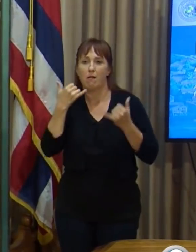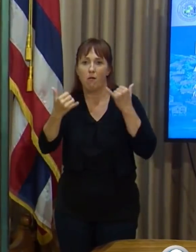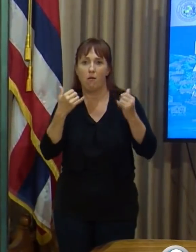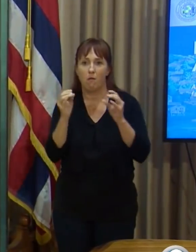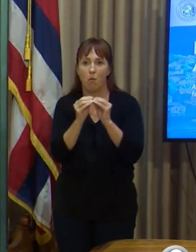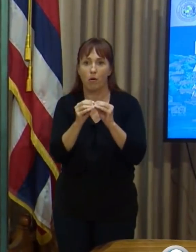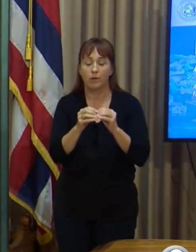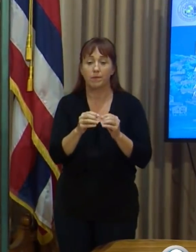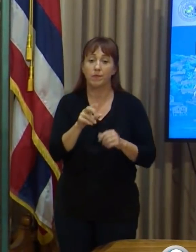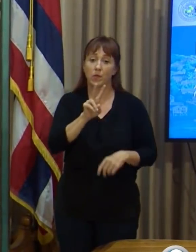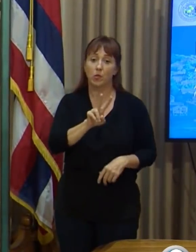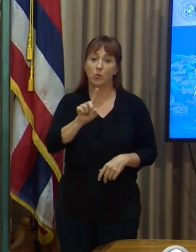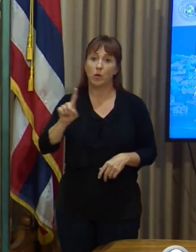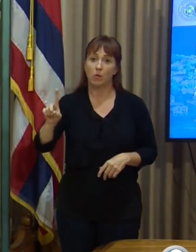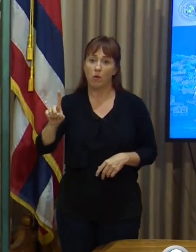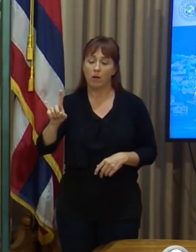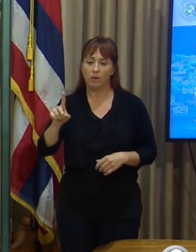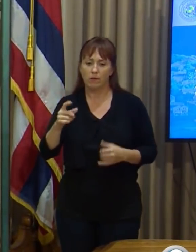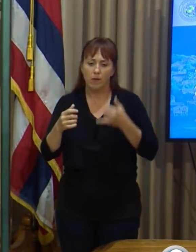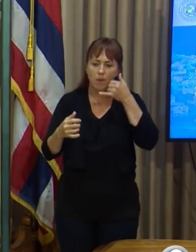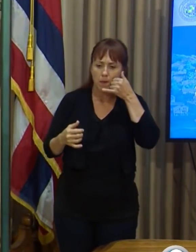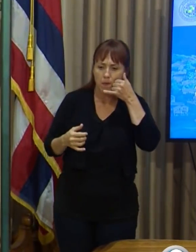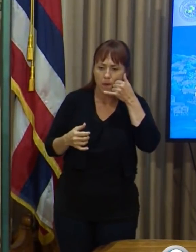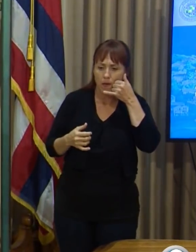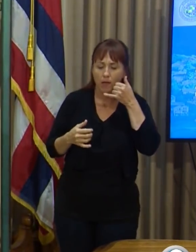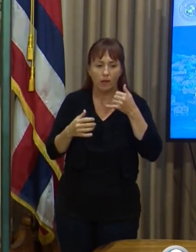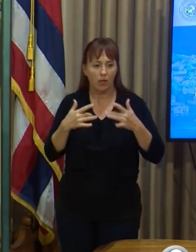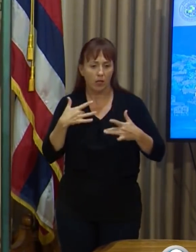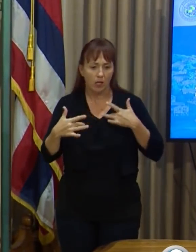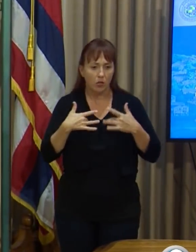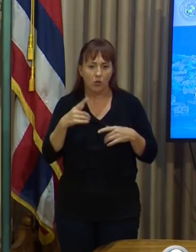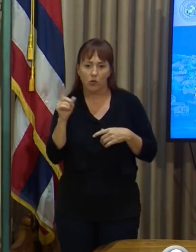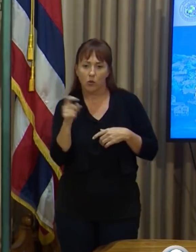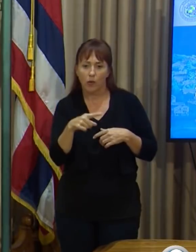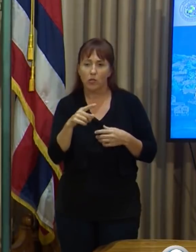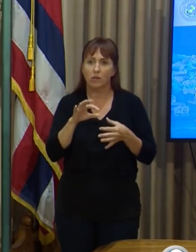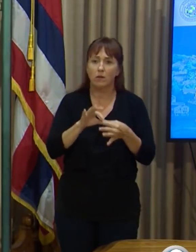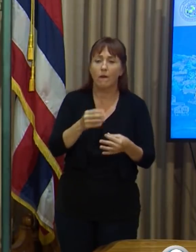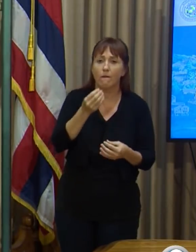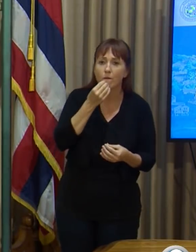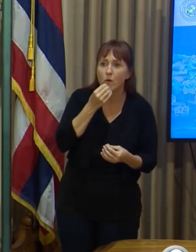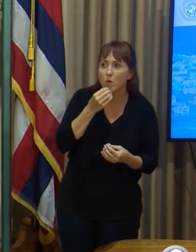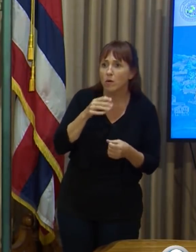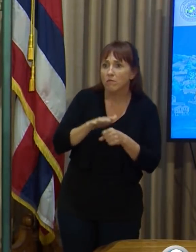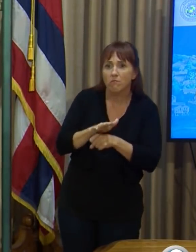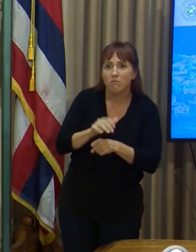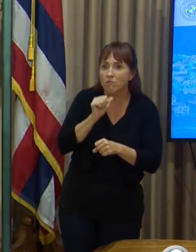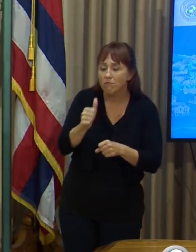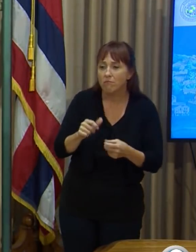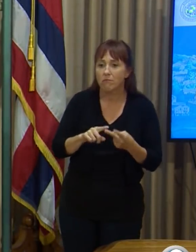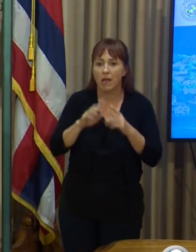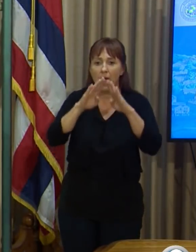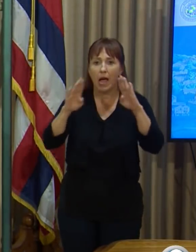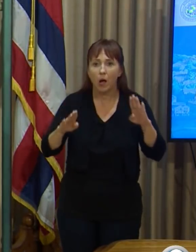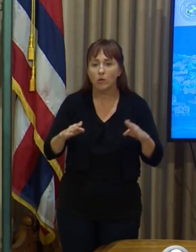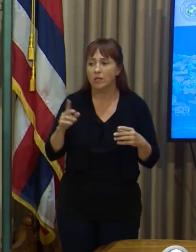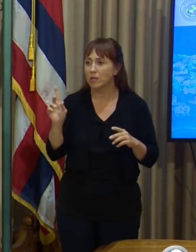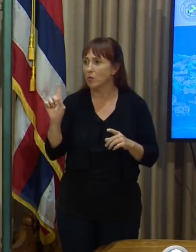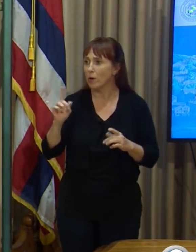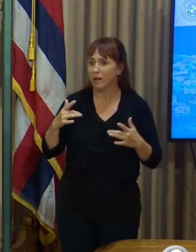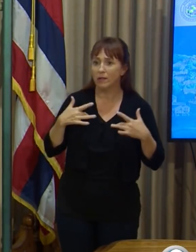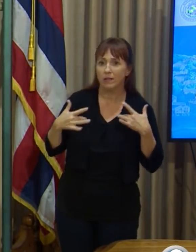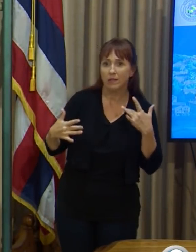AUW supports people with questions and concerns, providing links to those who call about food deficiencies, housing and shelter concerns,